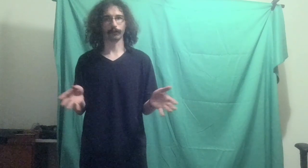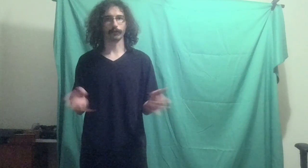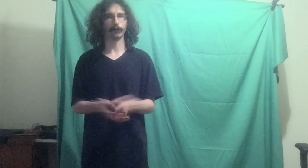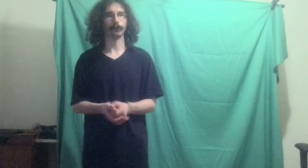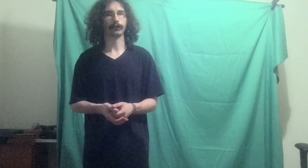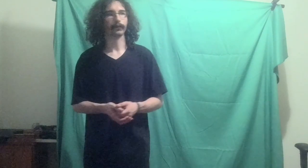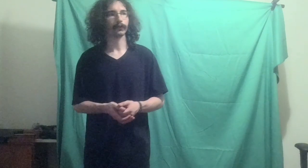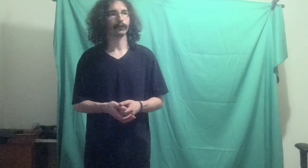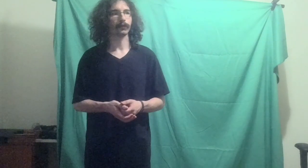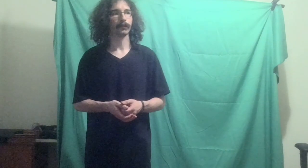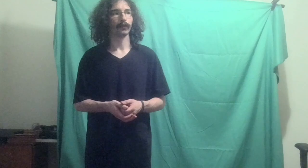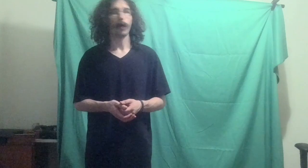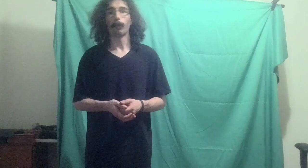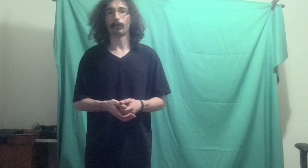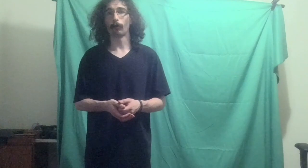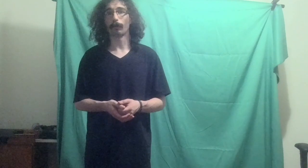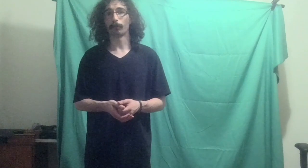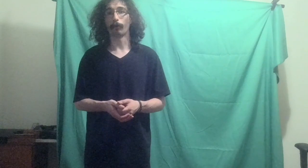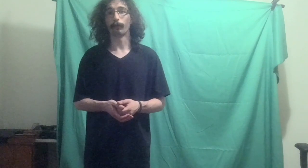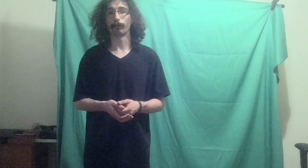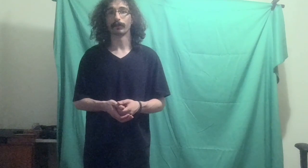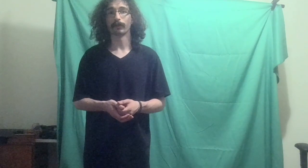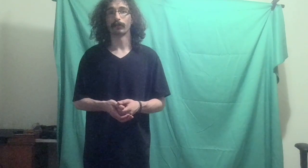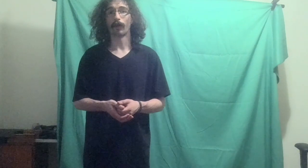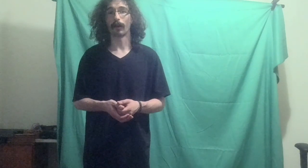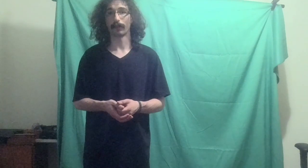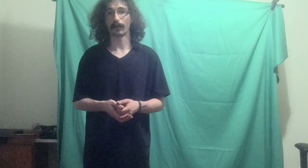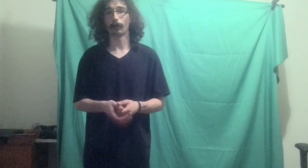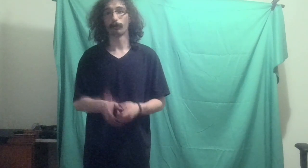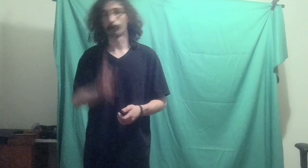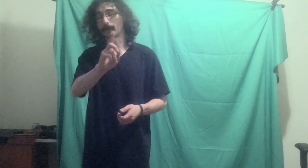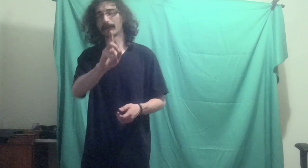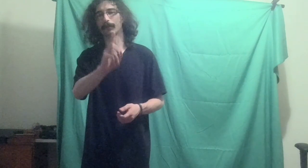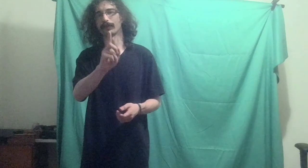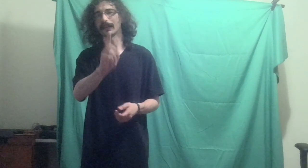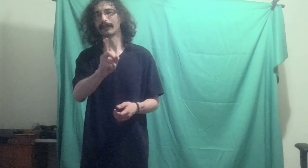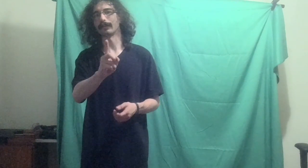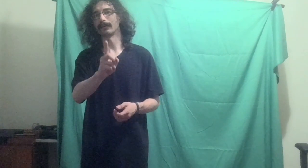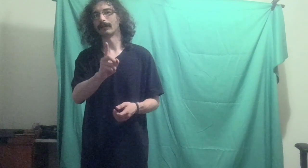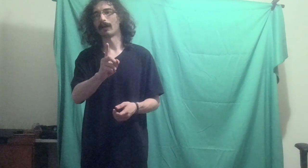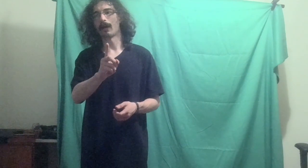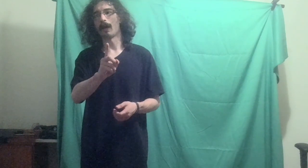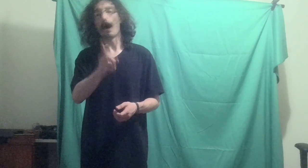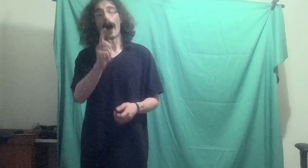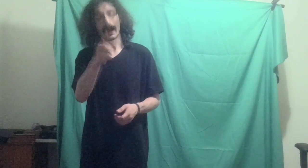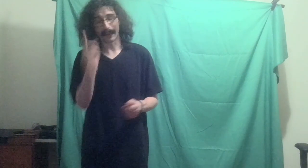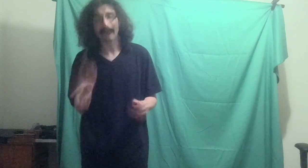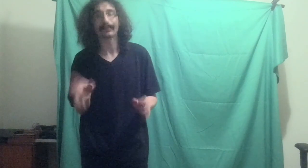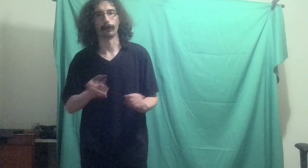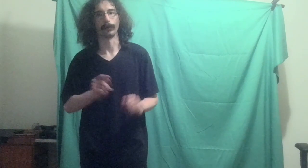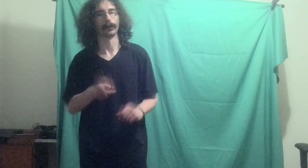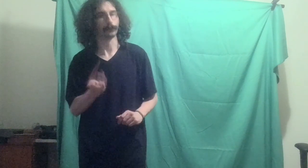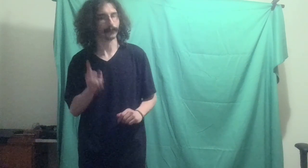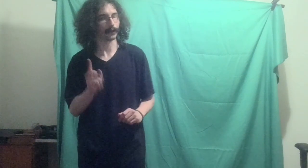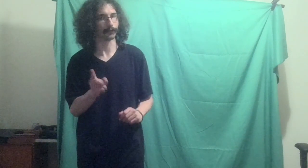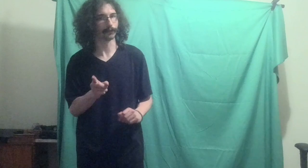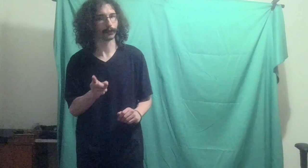views. Well, lo and behold, a little over one year later, I got that 100,000 views.